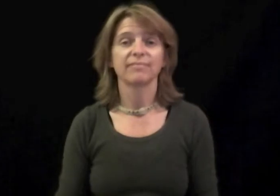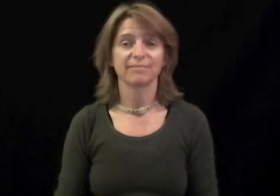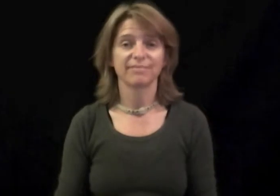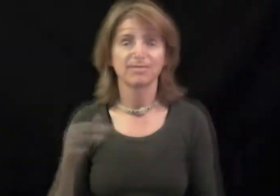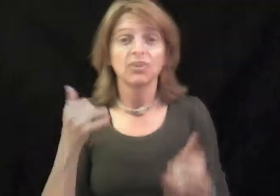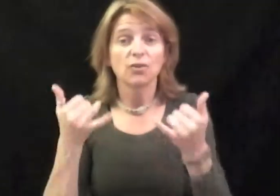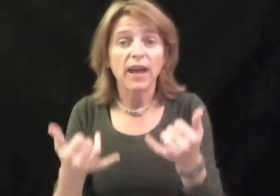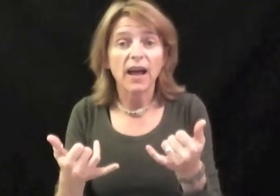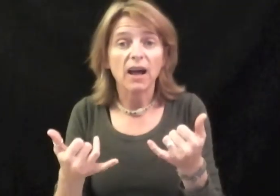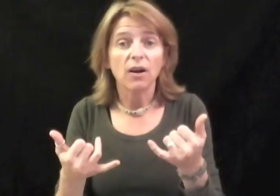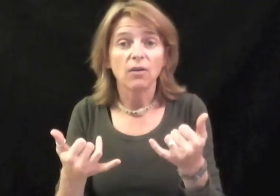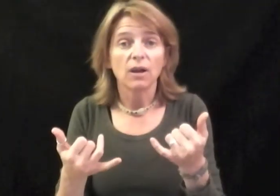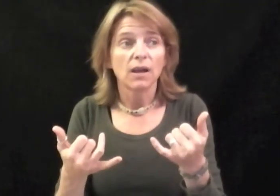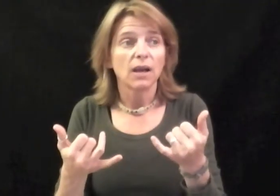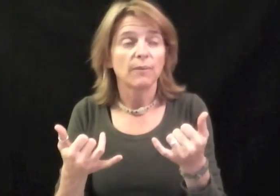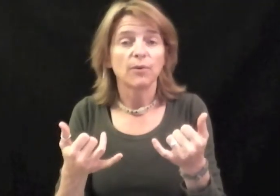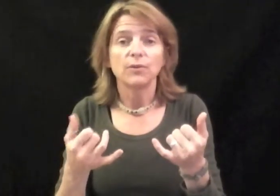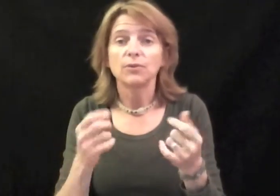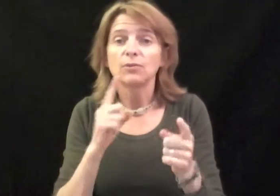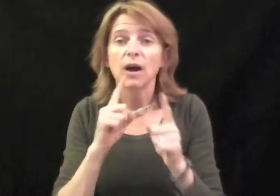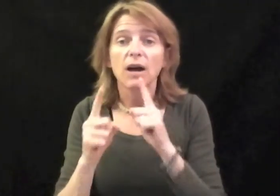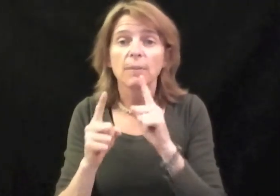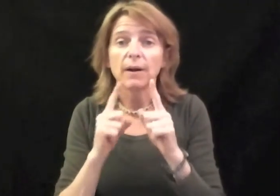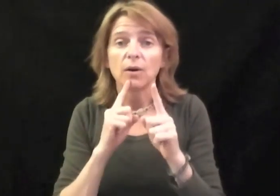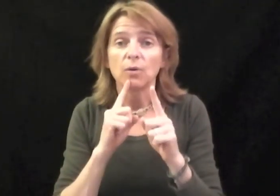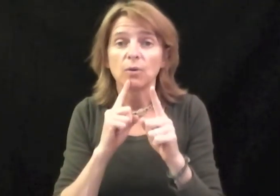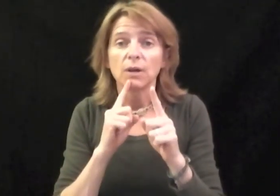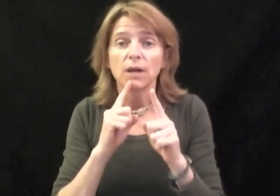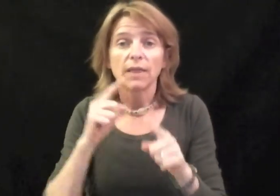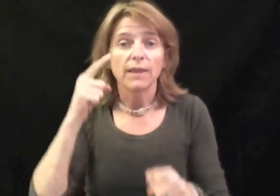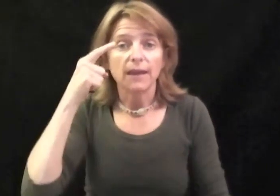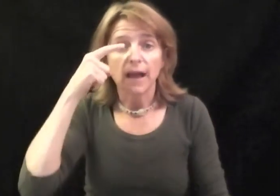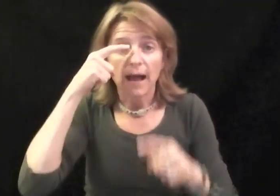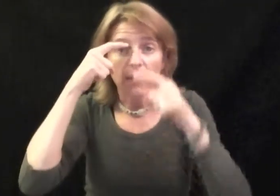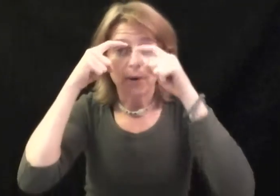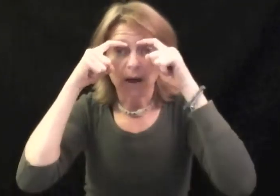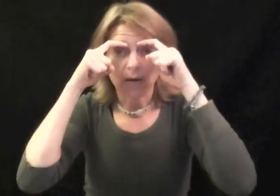So, now I'm going to talk about the eyebrows.